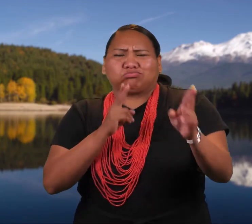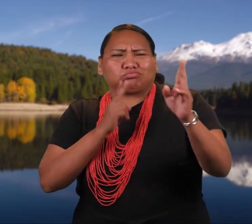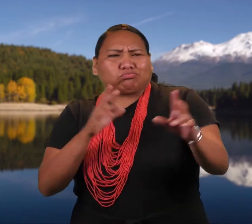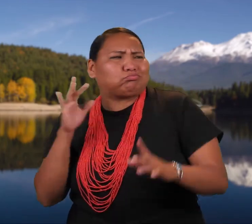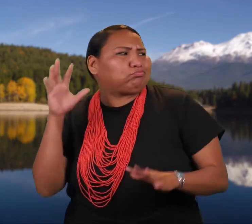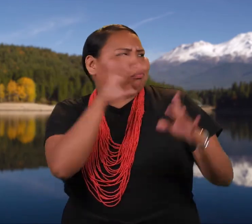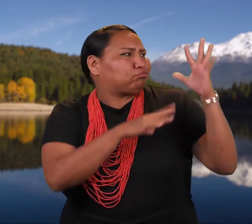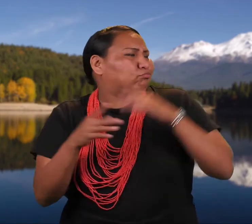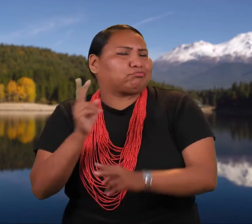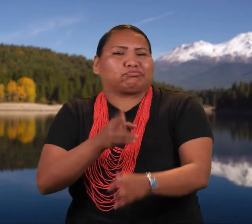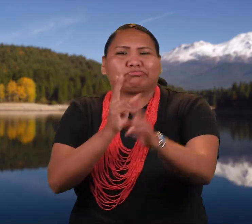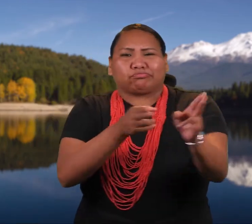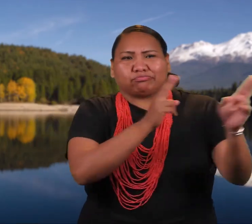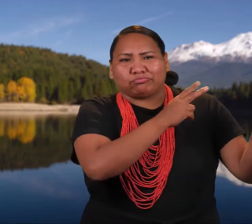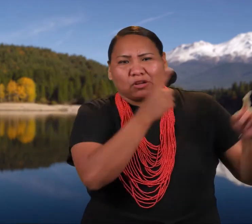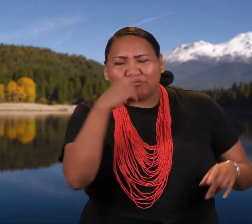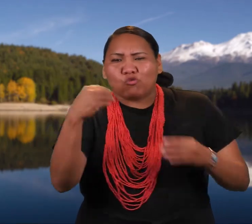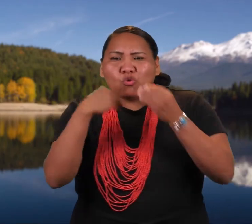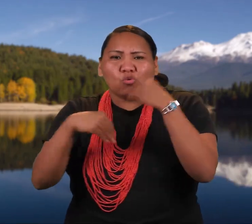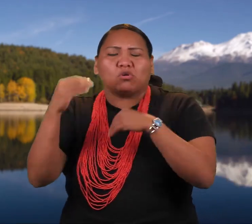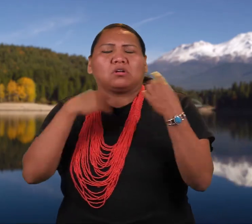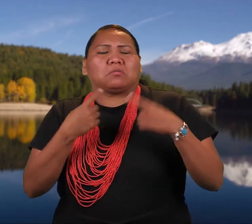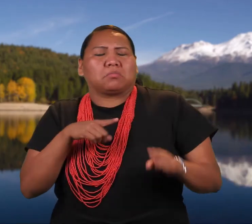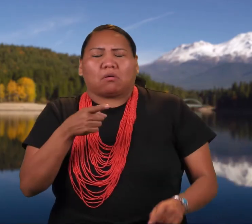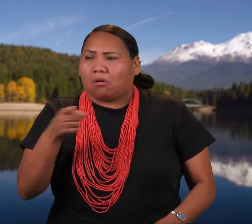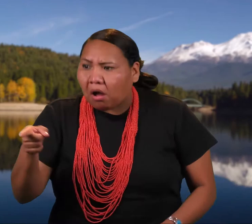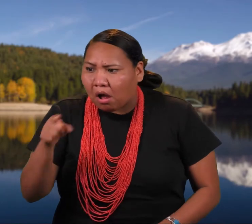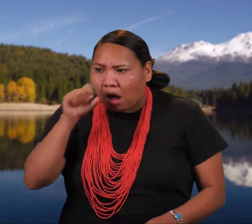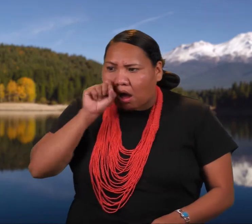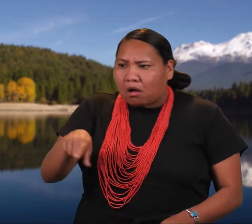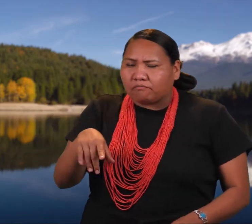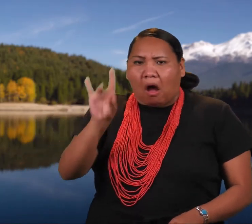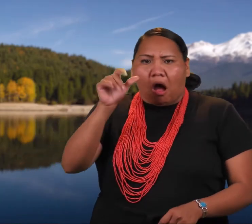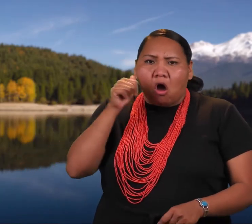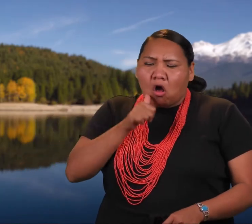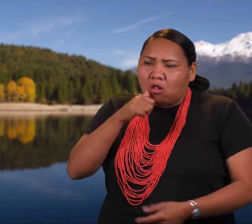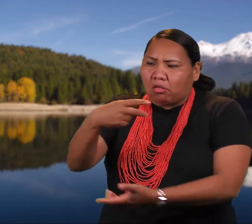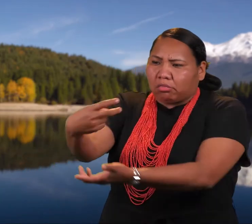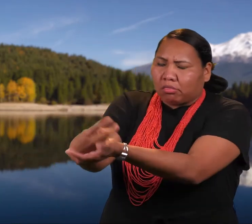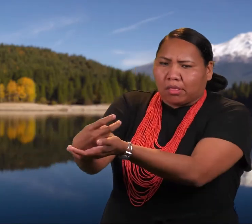There, a grizzly bear found the little girl when he was out hunting for food for his family.